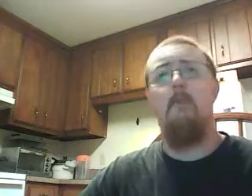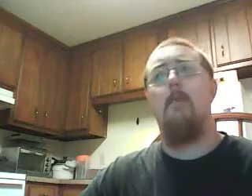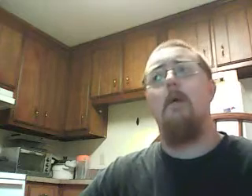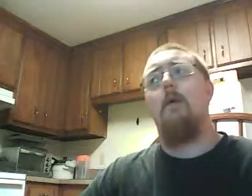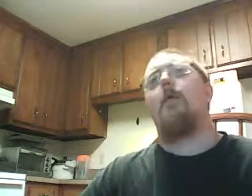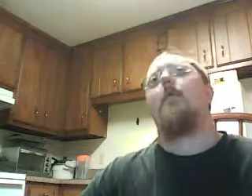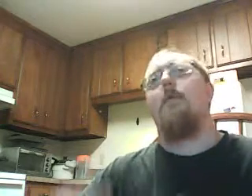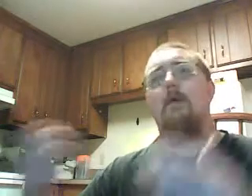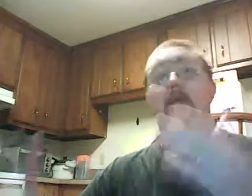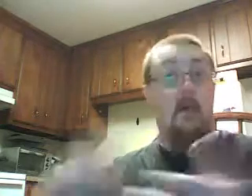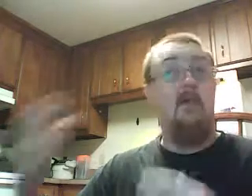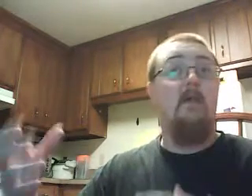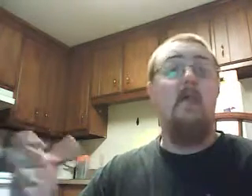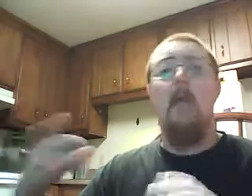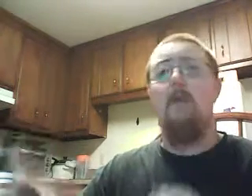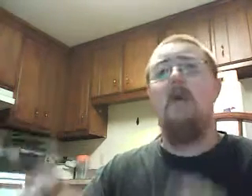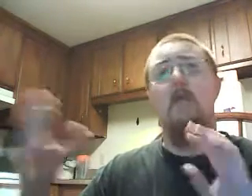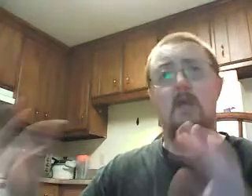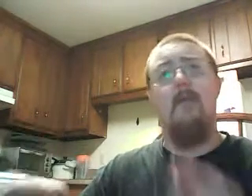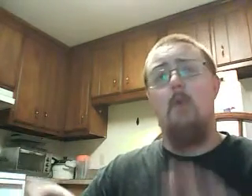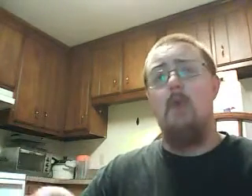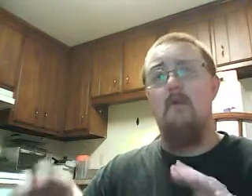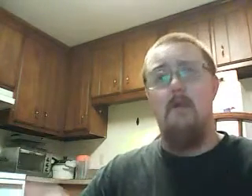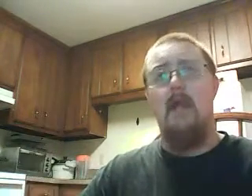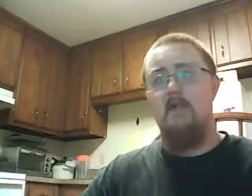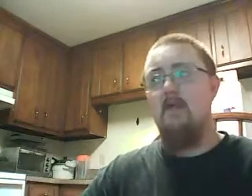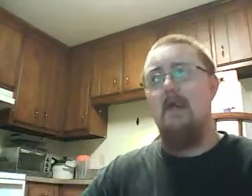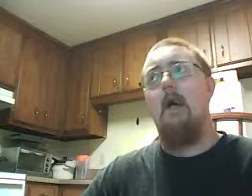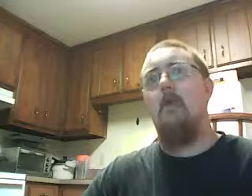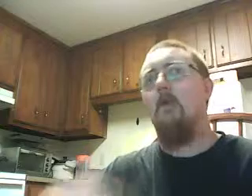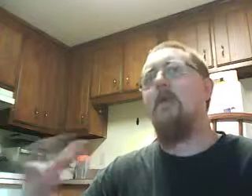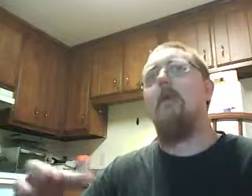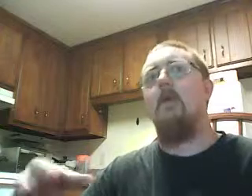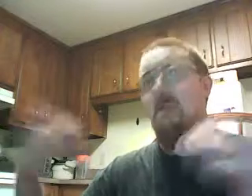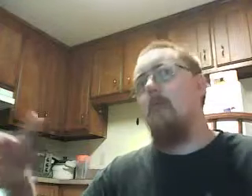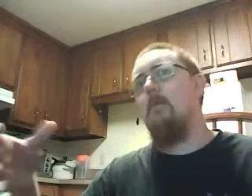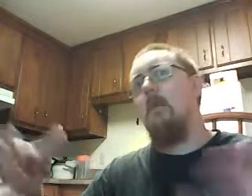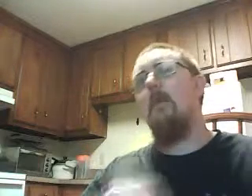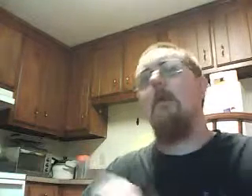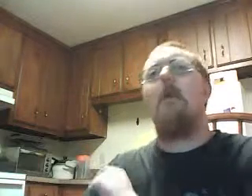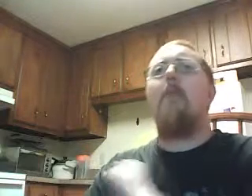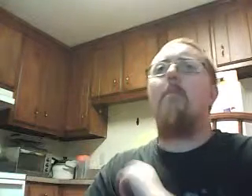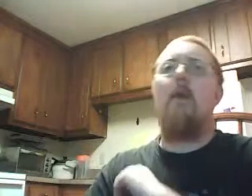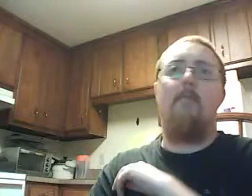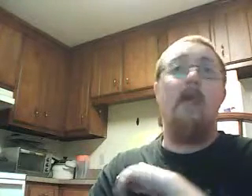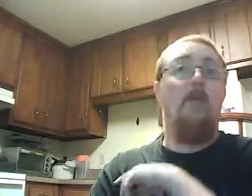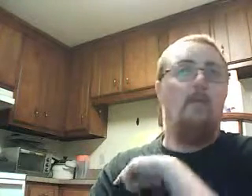um, you know, surprisingly, Amazon does have a market for magazines. I wouldn't say they're going to sell automatically, but they do have a